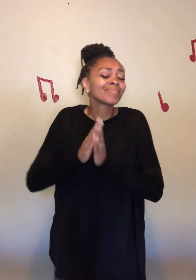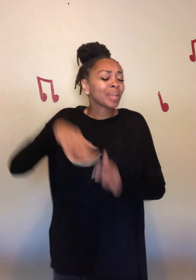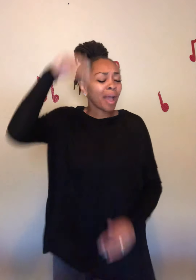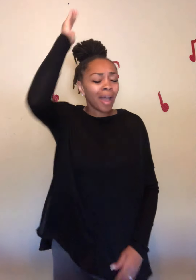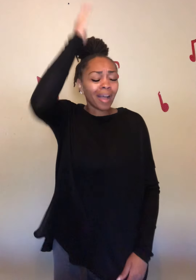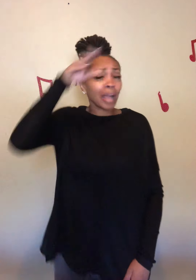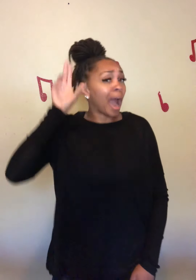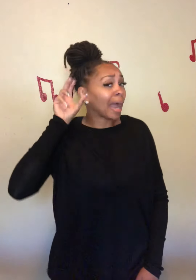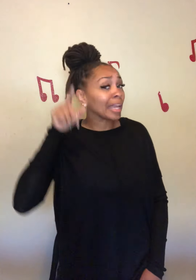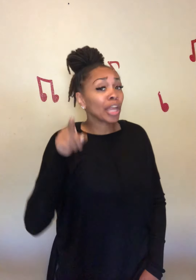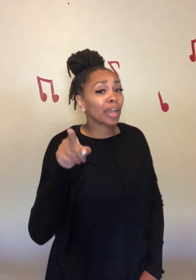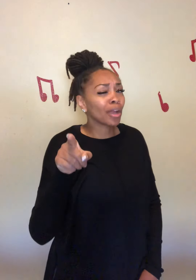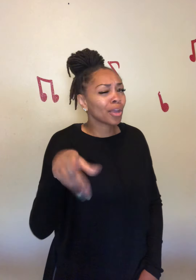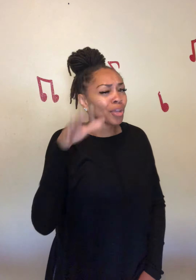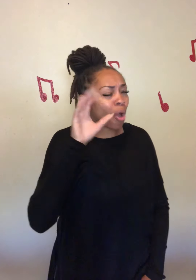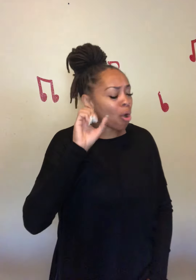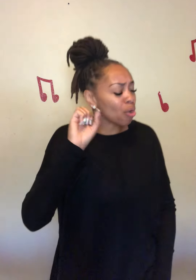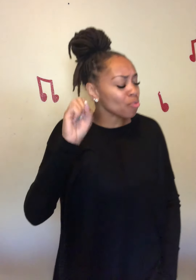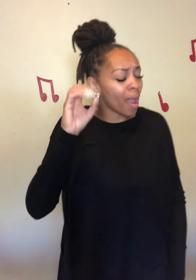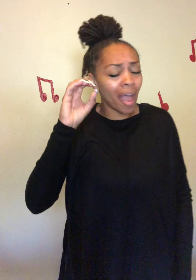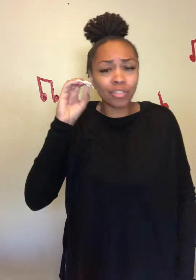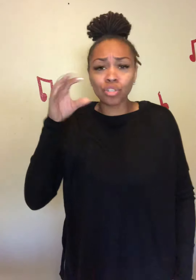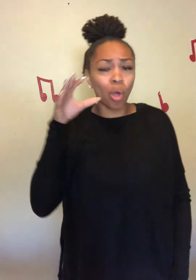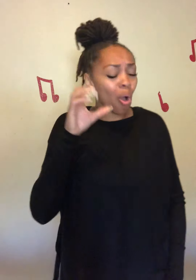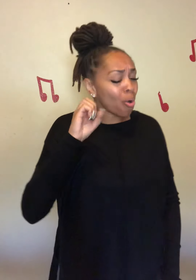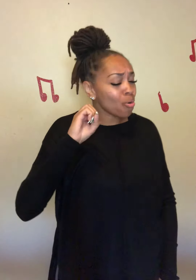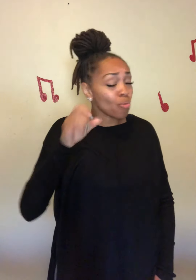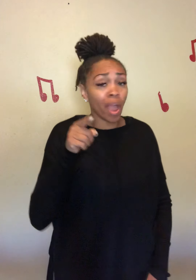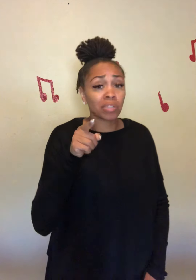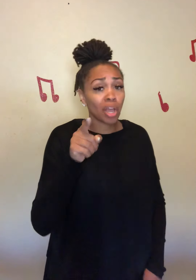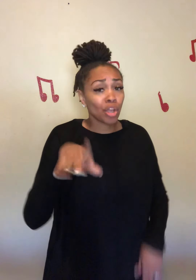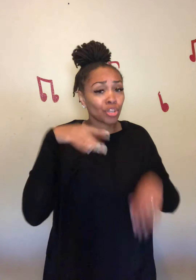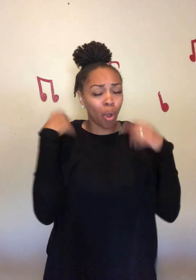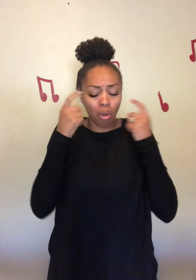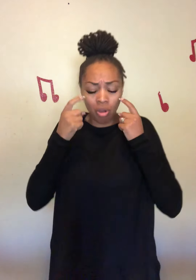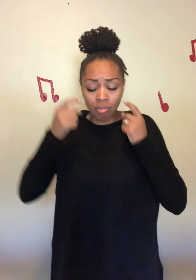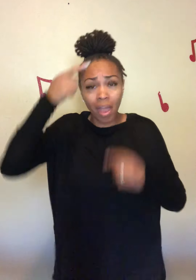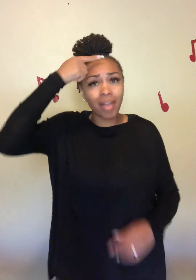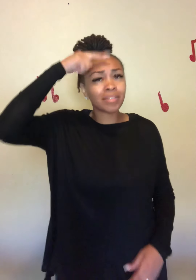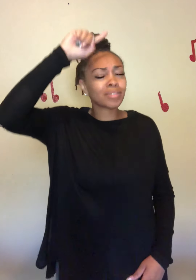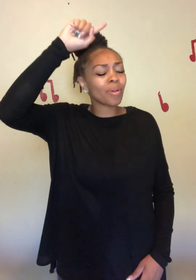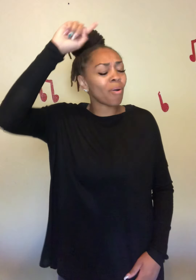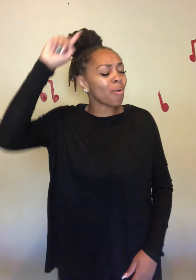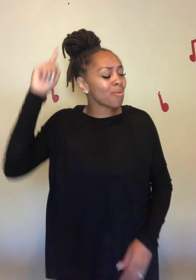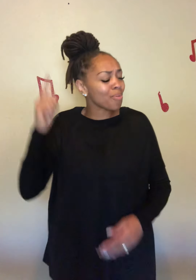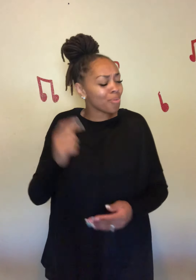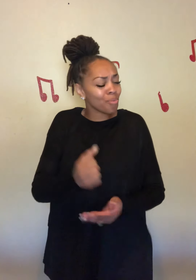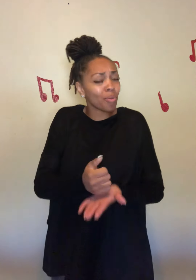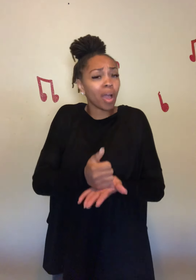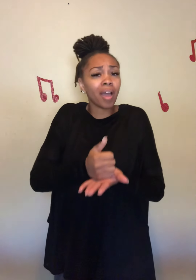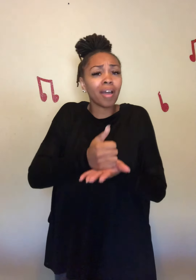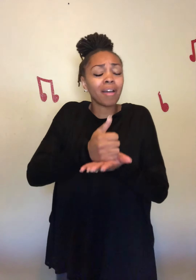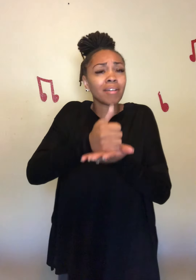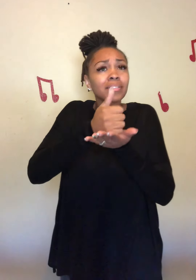I hear your S.O.S. I your S.O.S. I